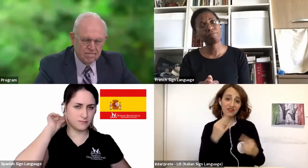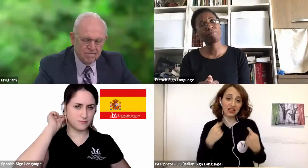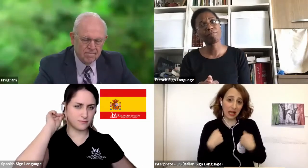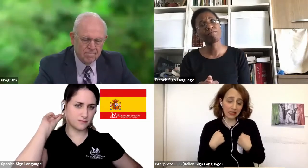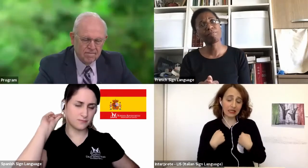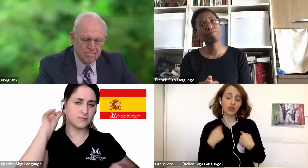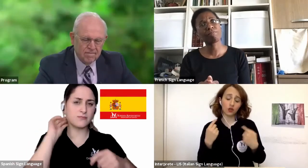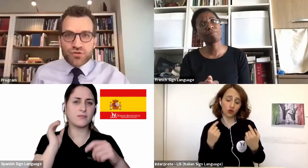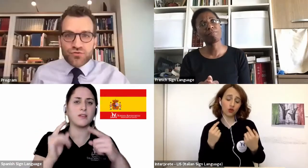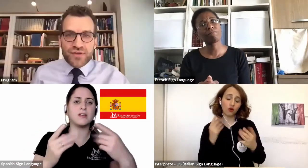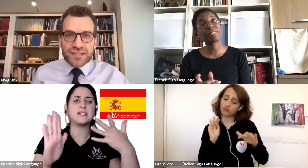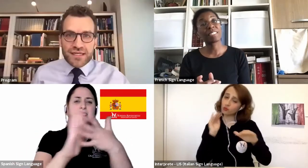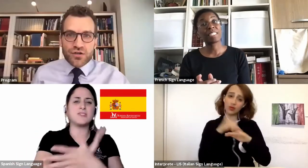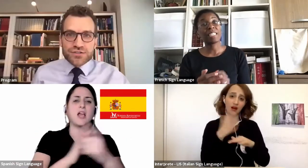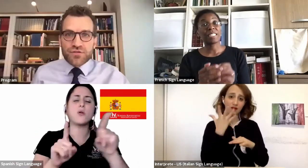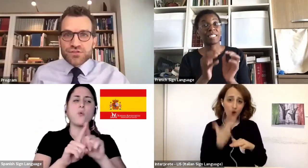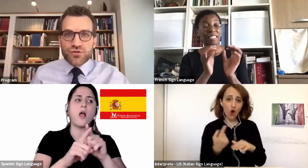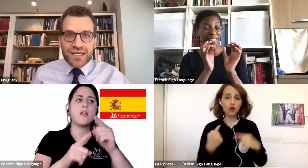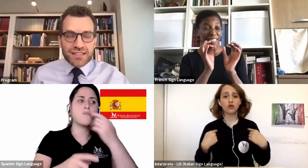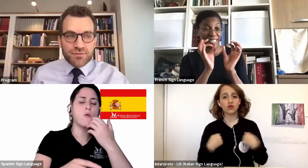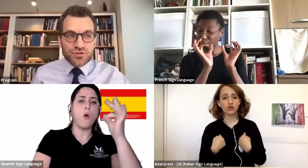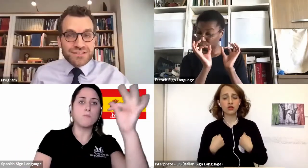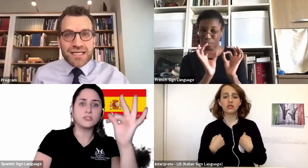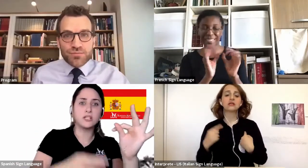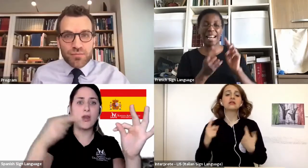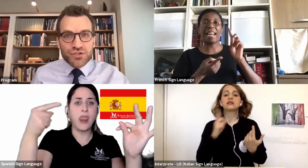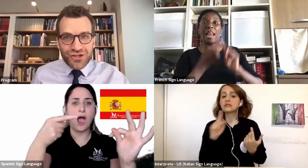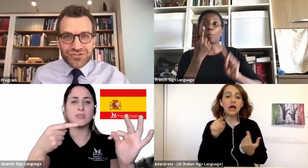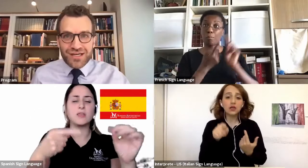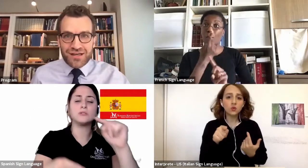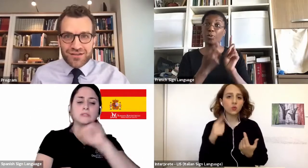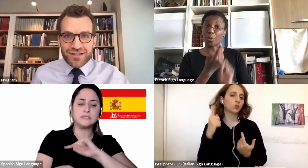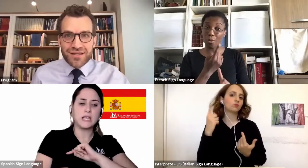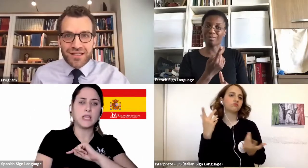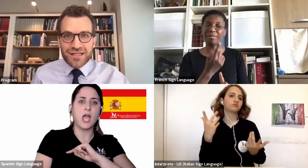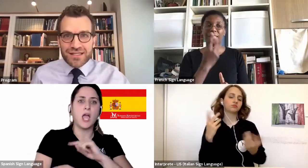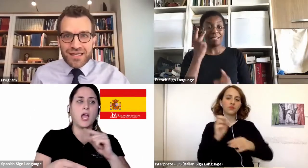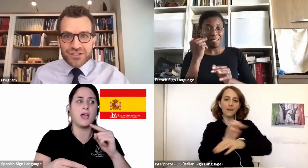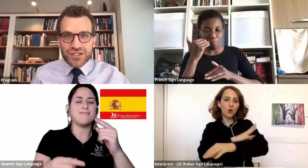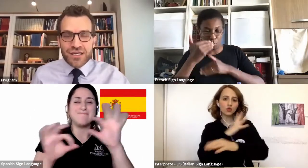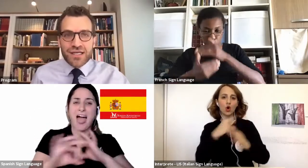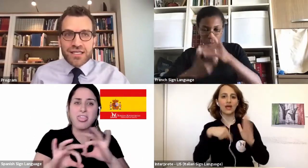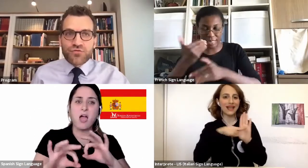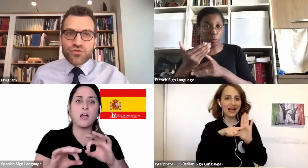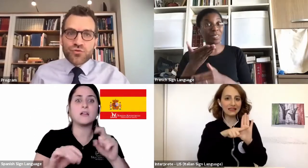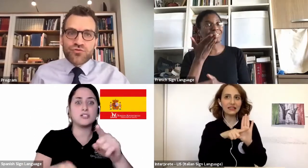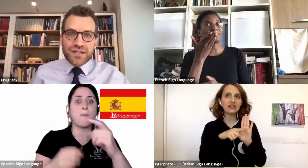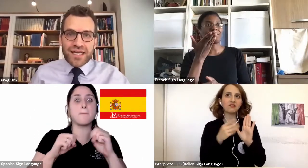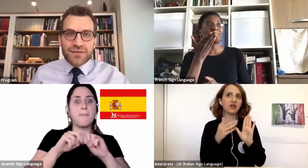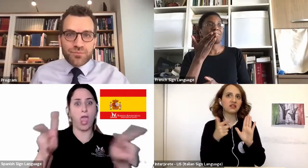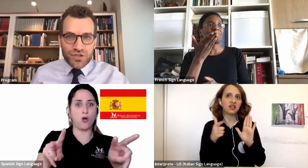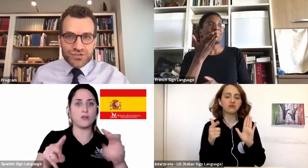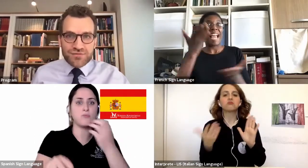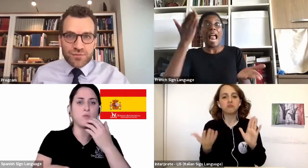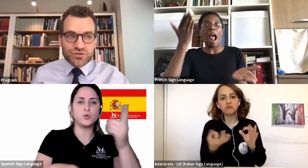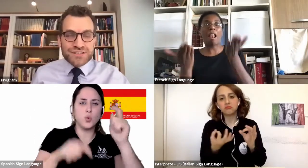don't feel any sadness, you don't feel any loss, if there's no negative emotions, that's probably not a healthy indication. If you don't feel